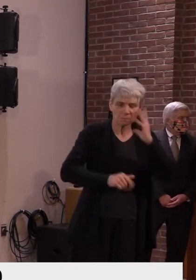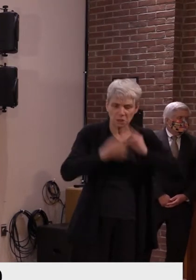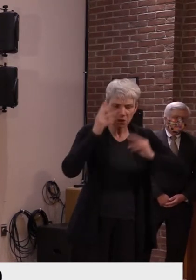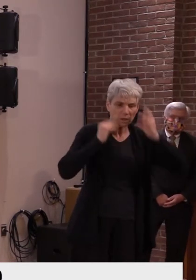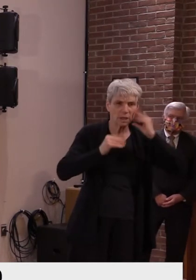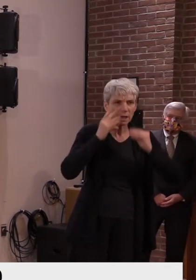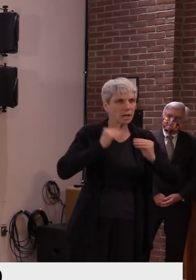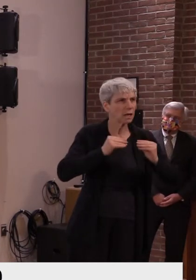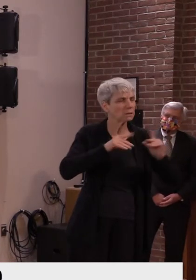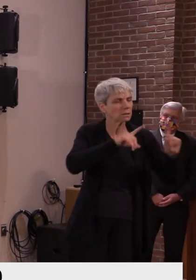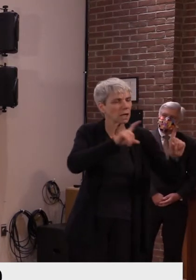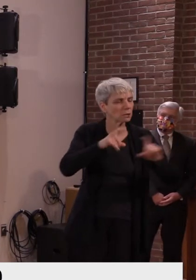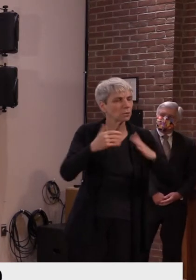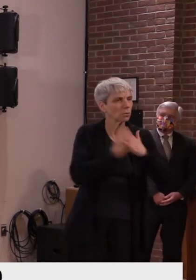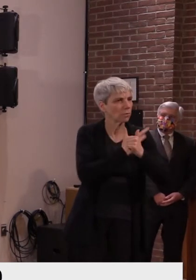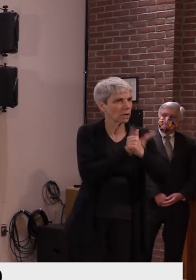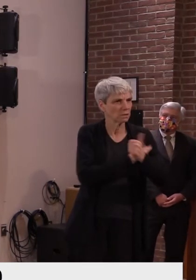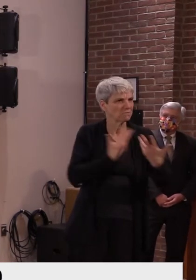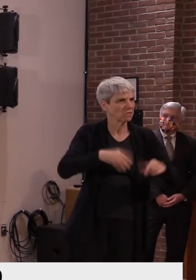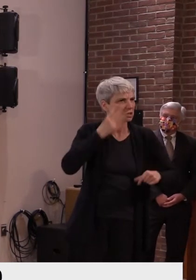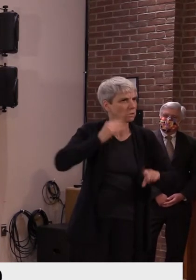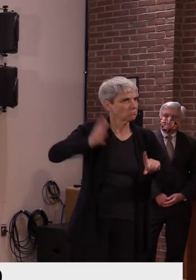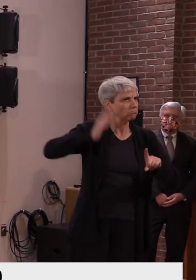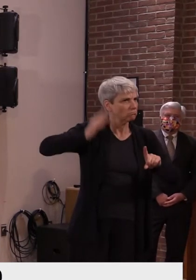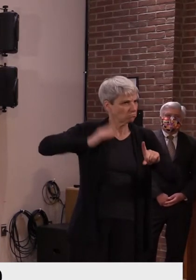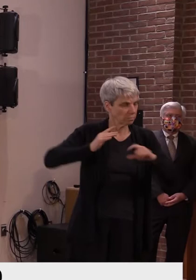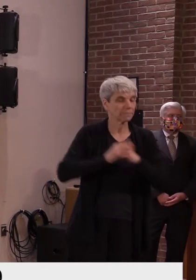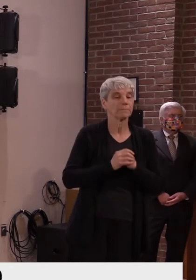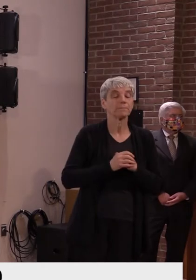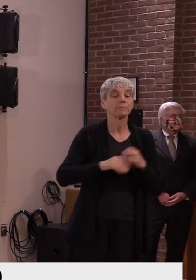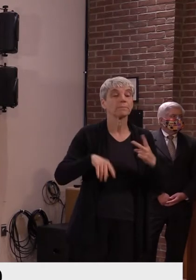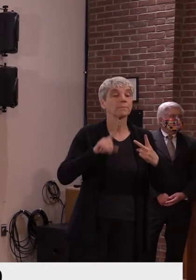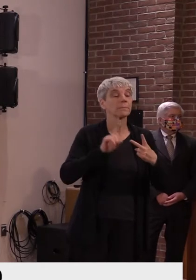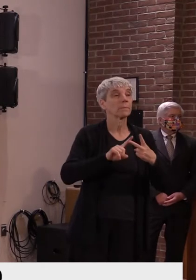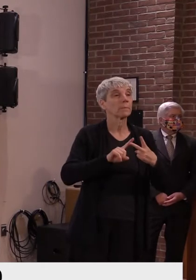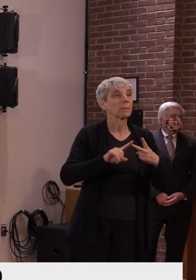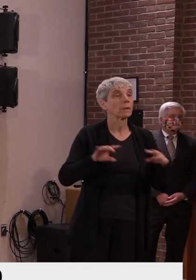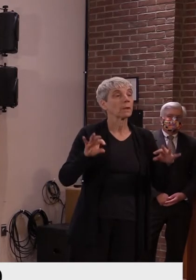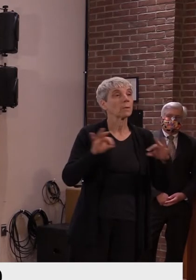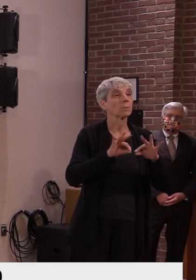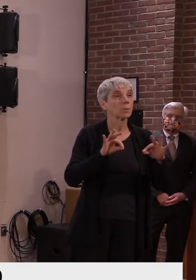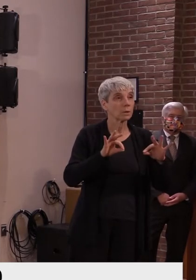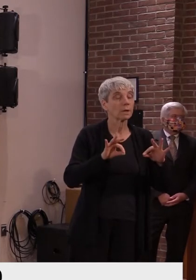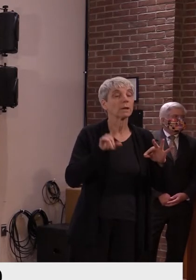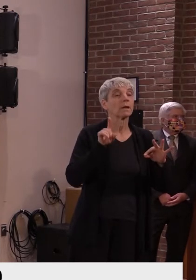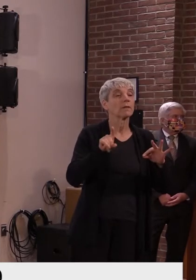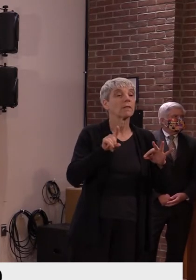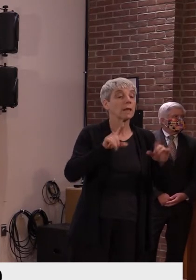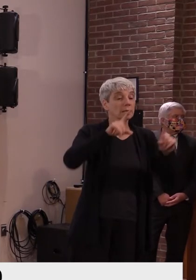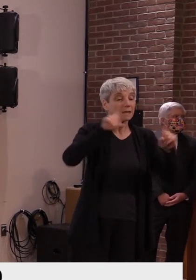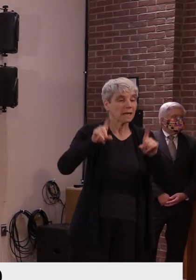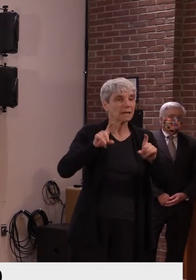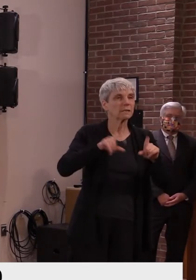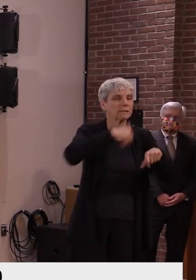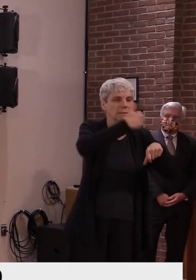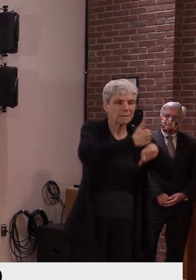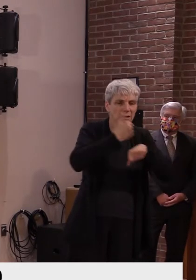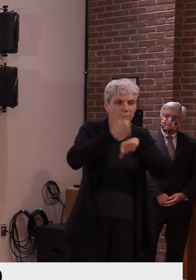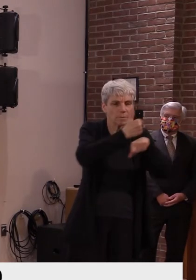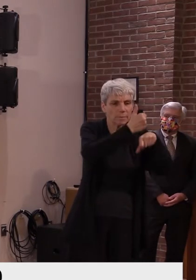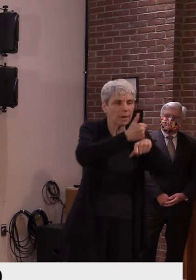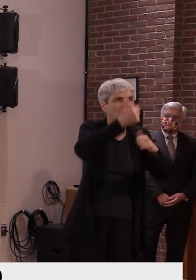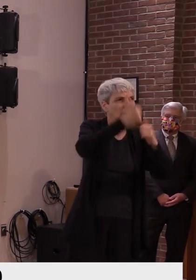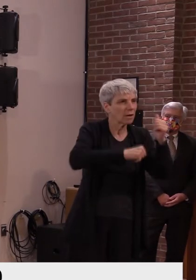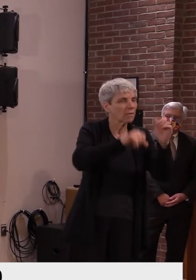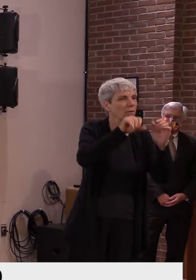size. The second is these vaccine trials need to be represented regionally, and so we do need regional